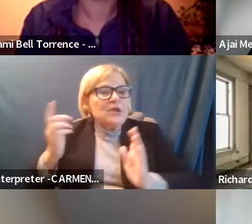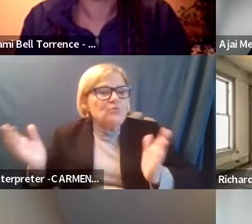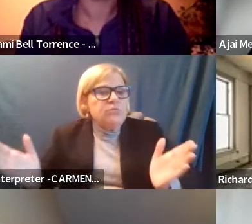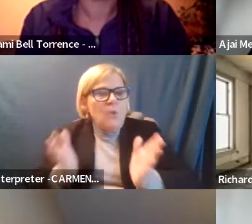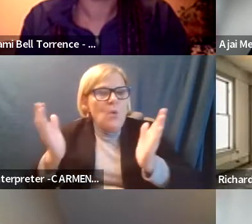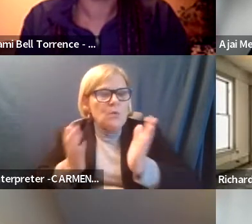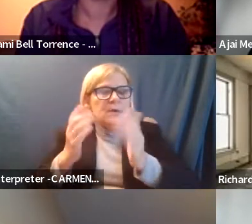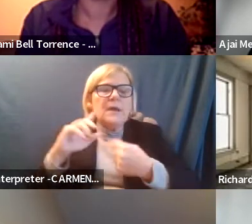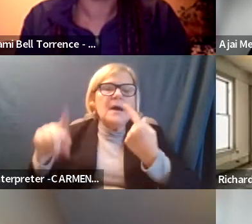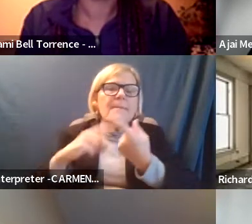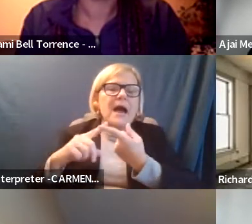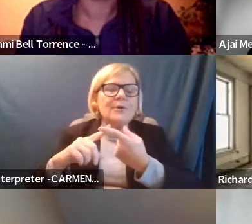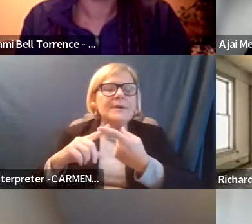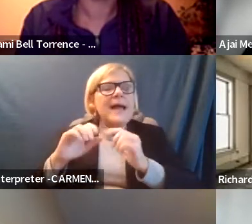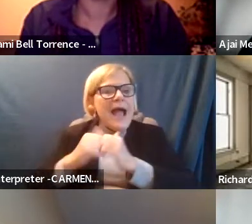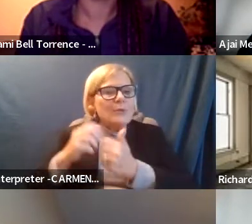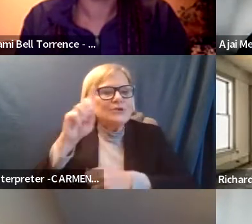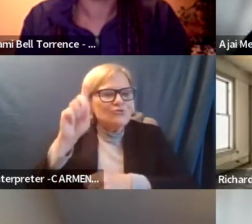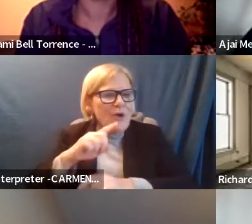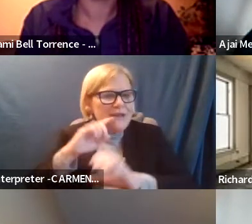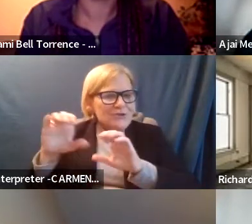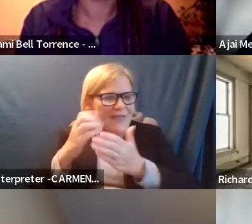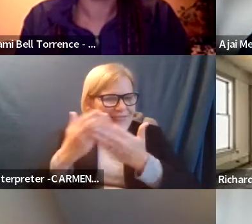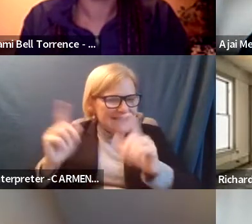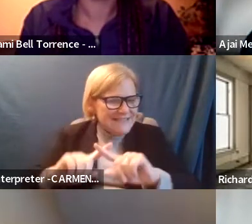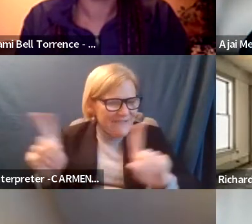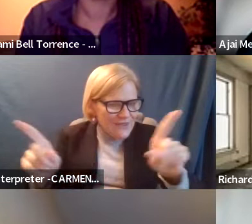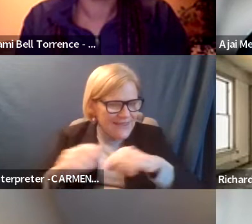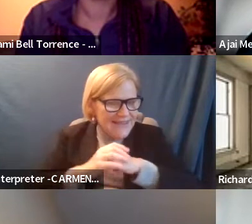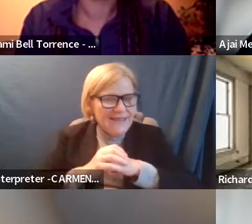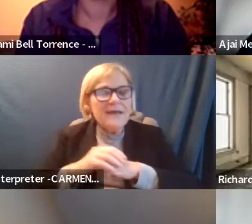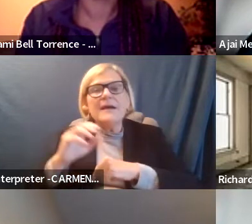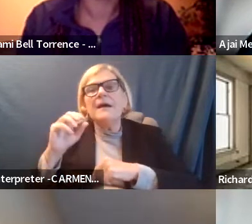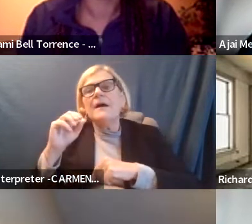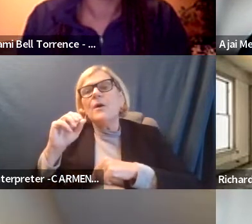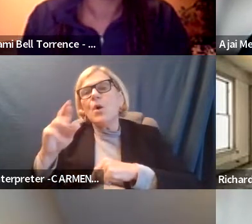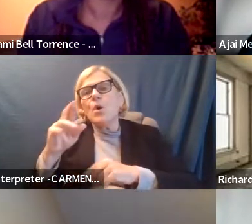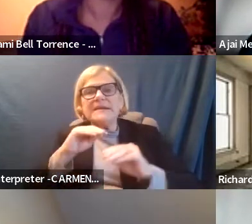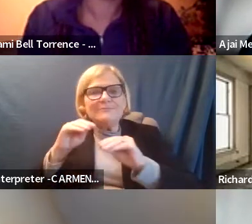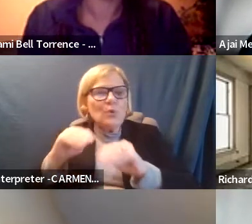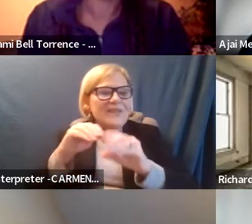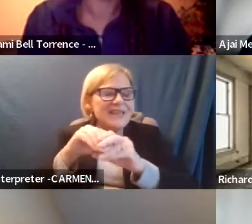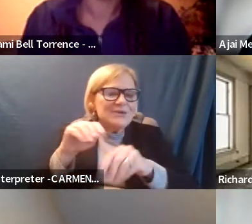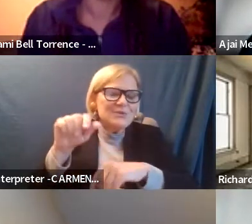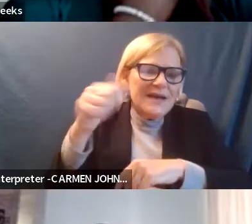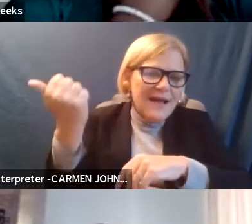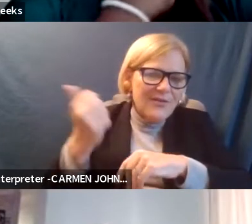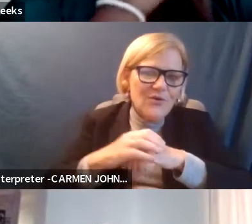about how Detroit is doing things differently or is moving into another